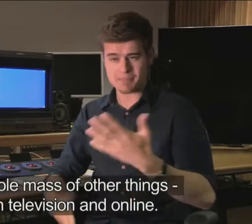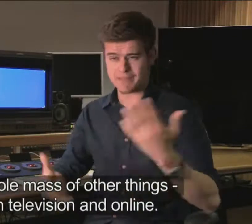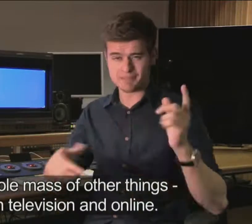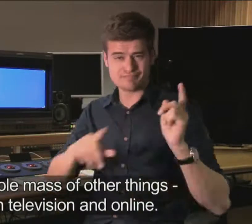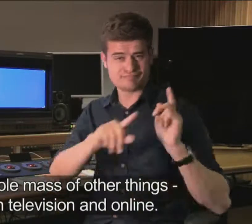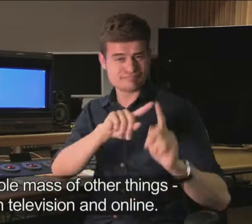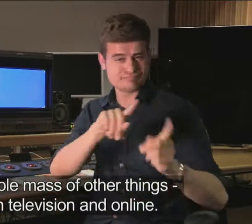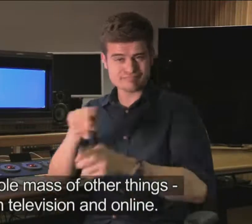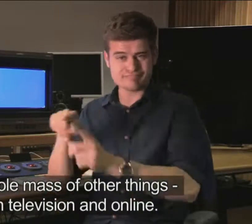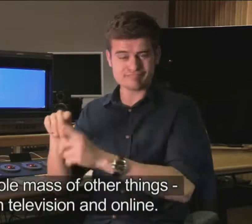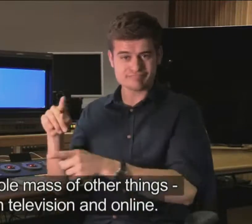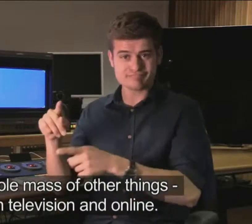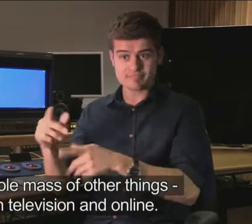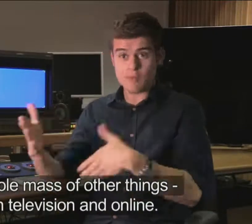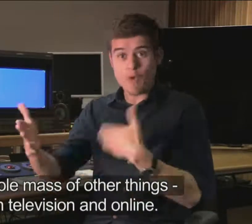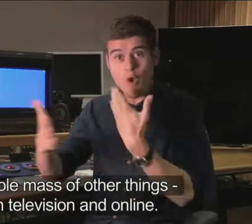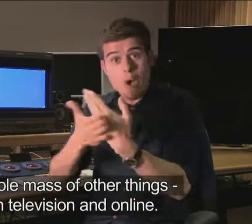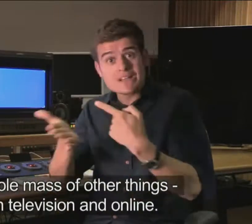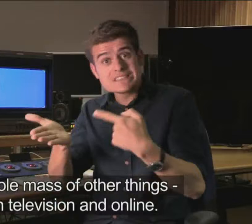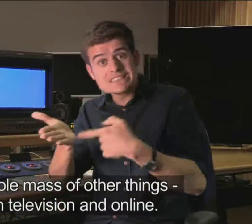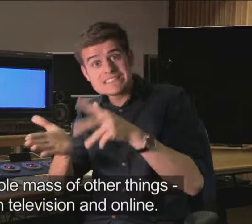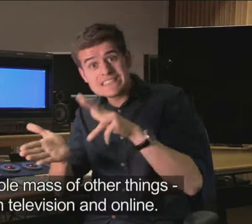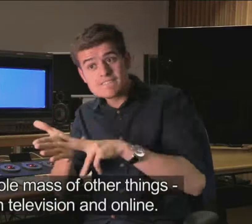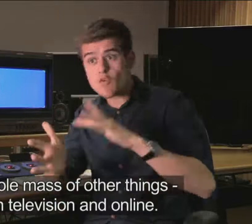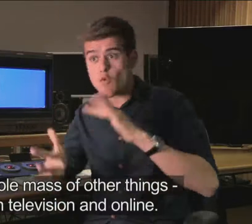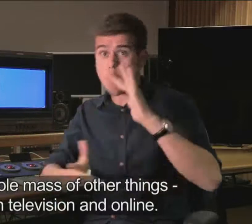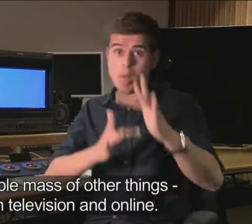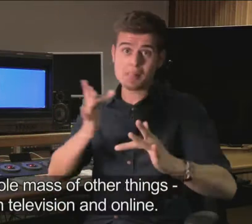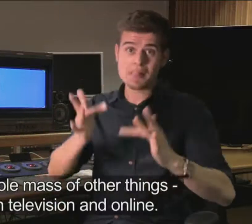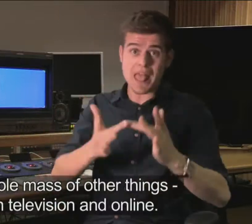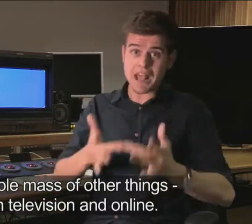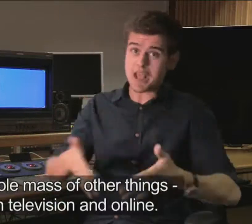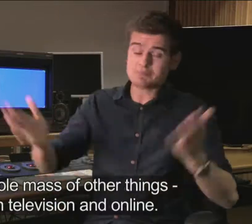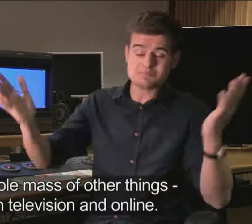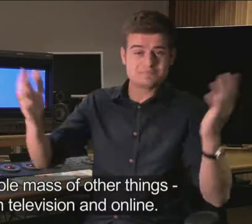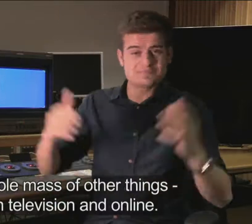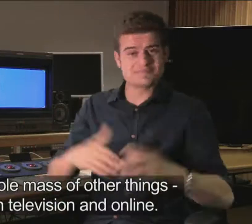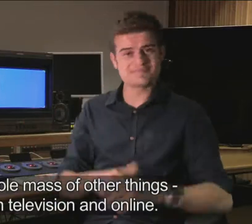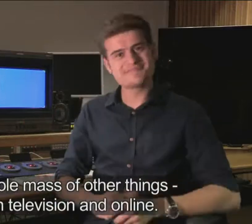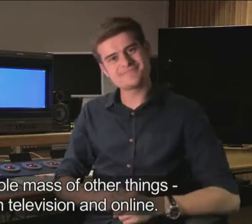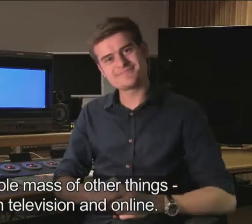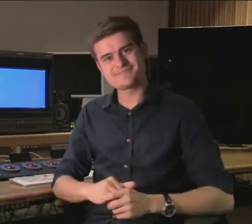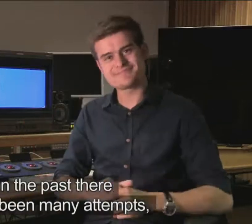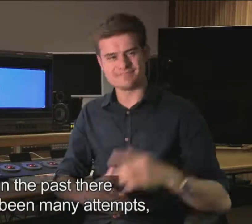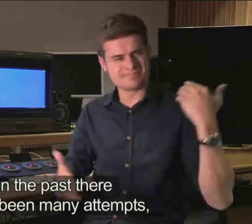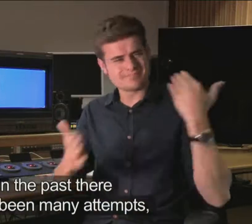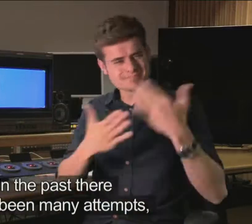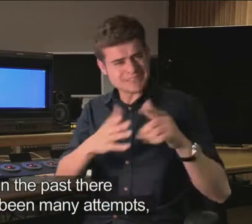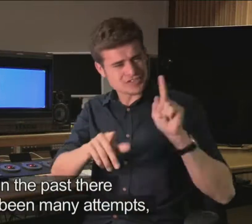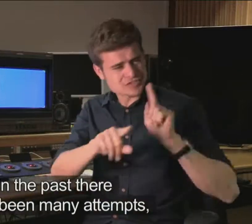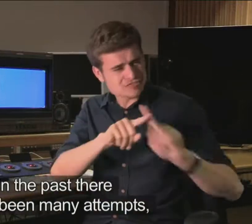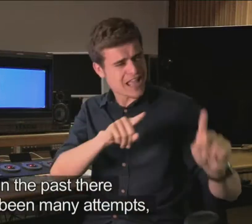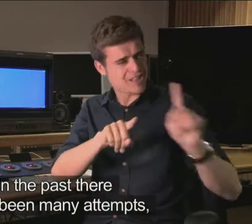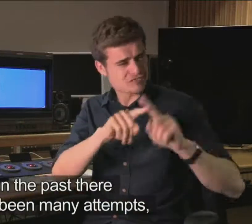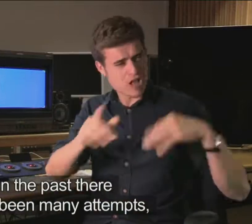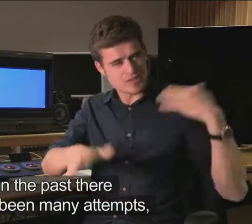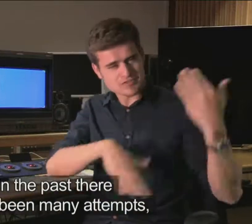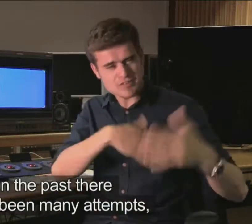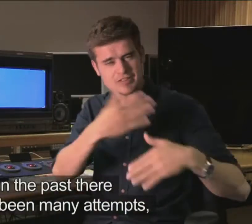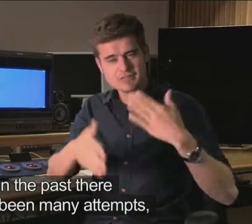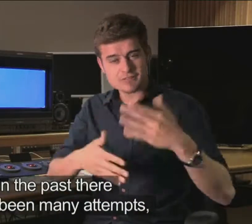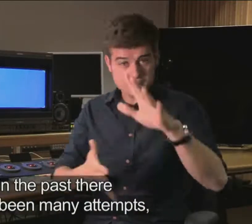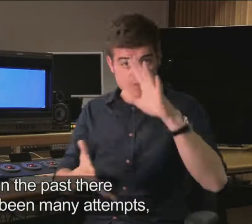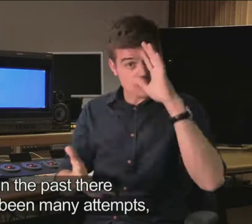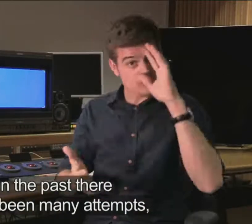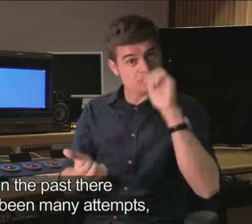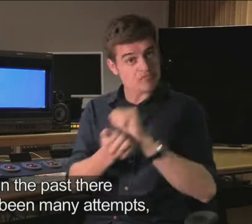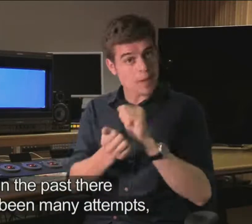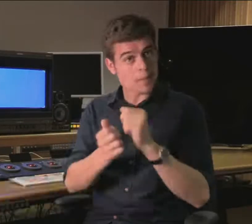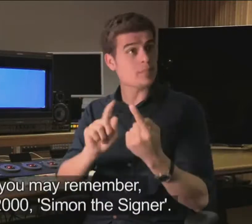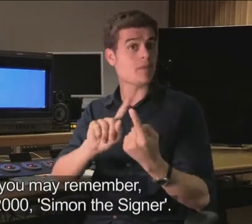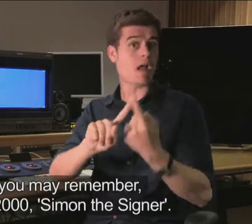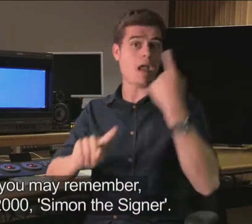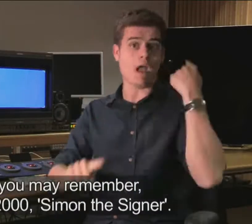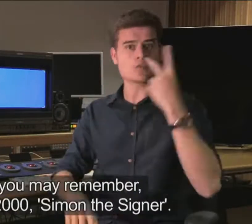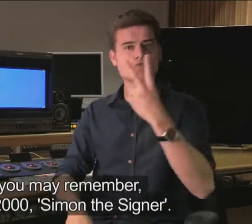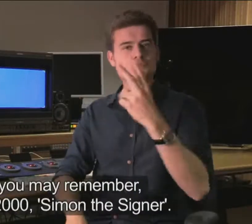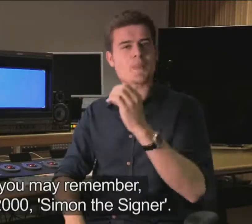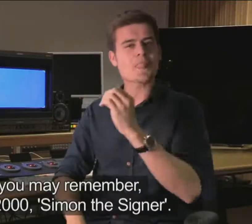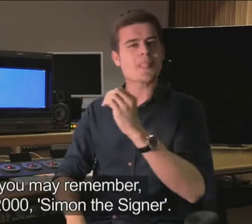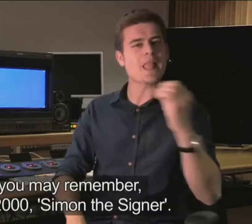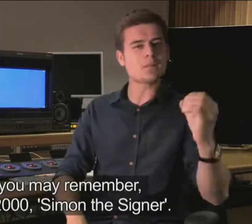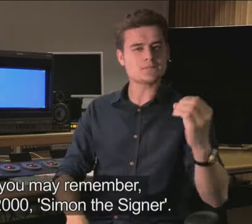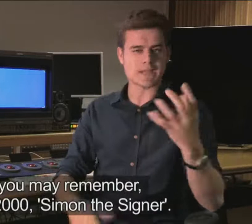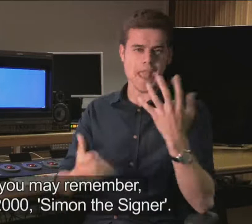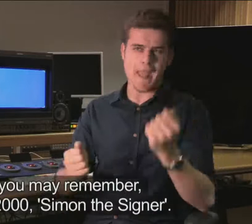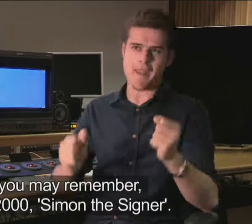other things both on television and online. In the past there have been many attempts and you may